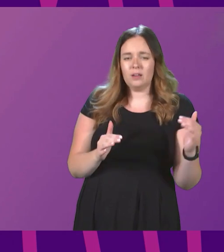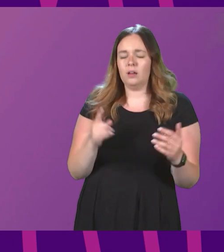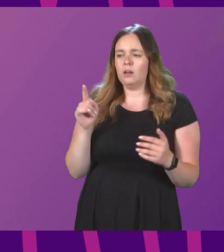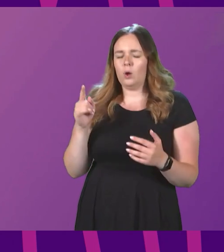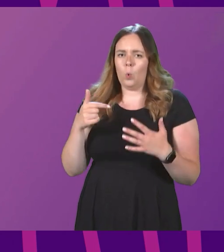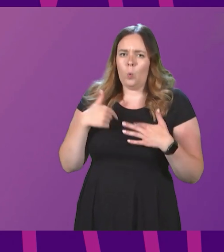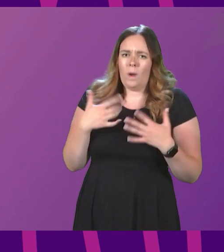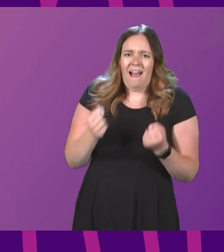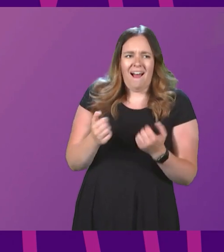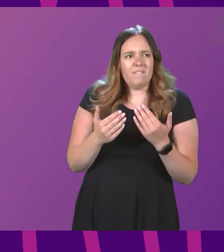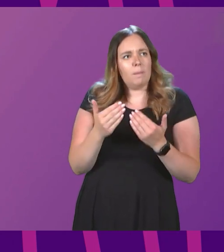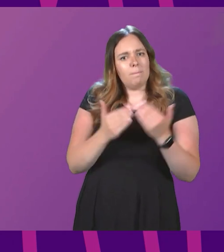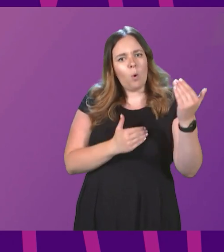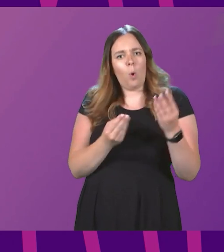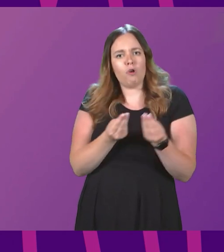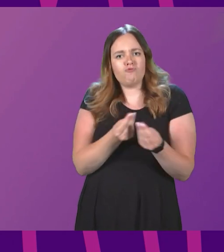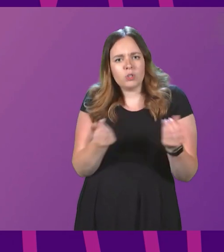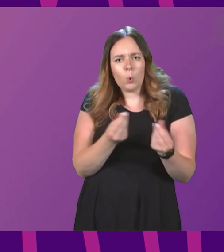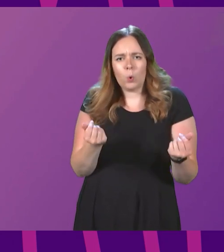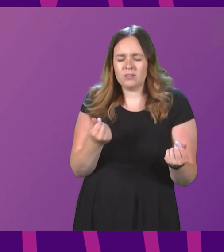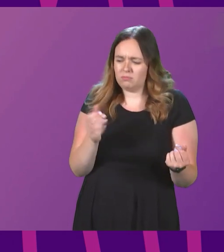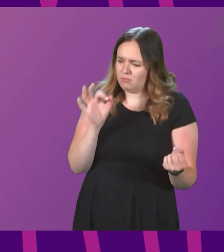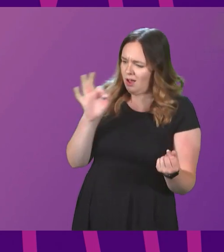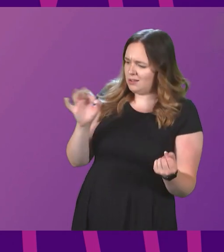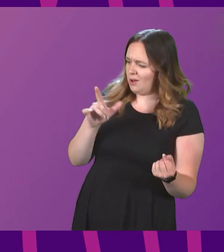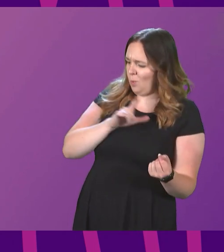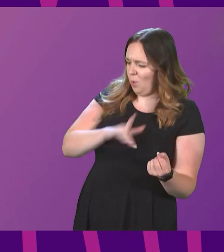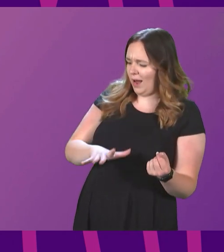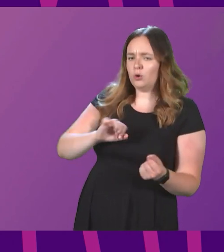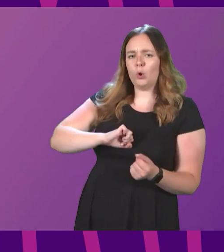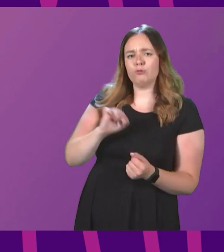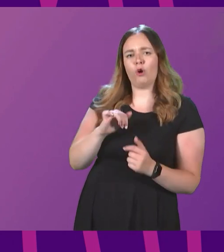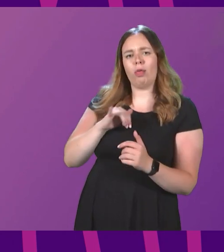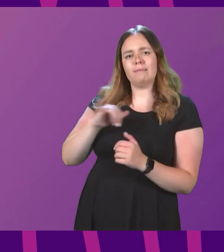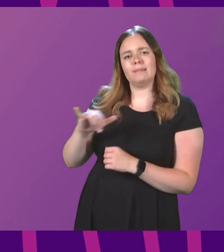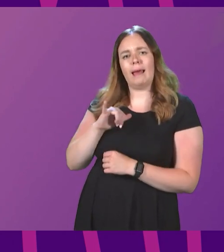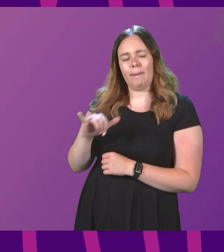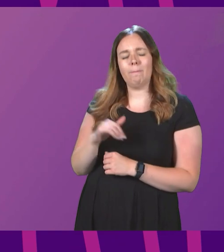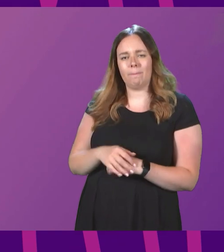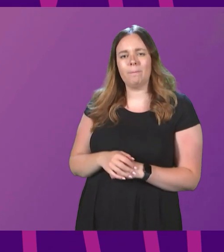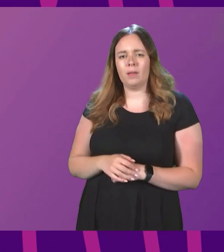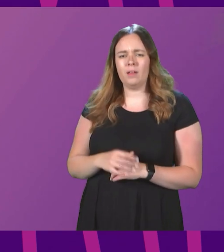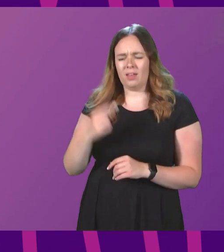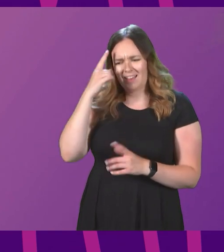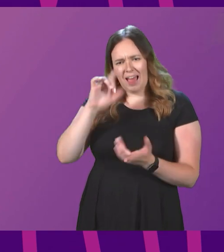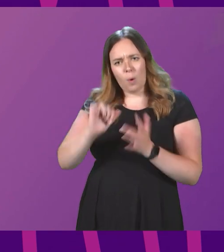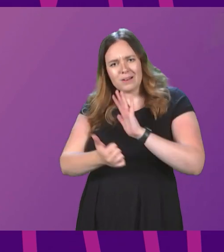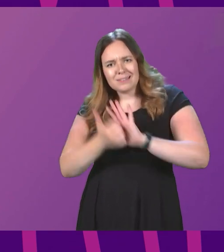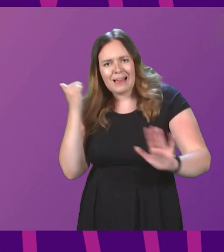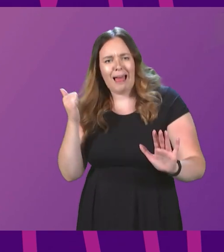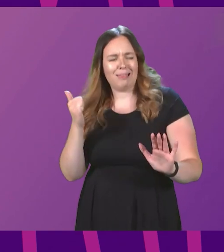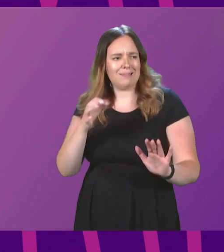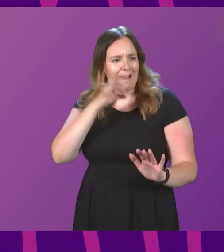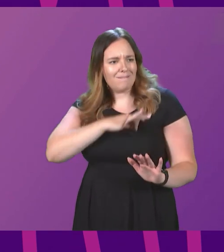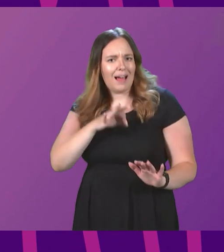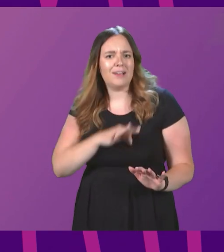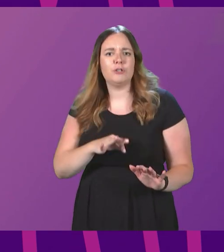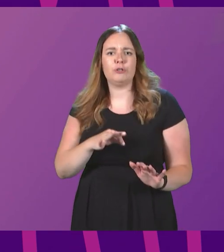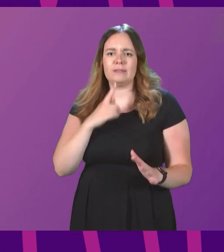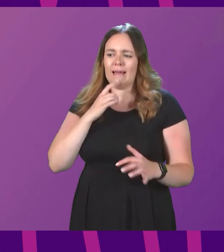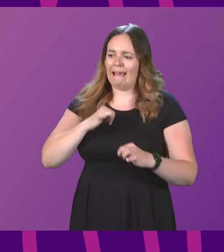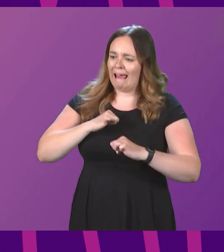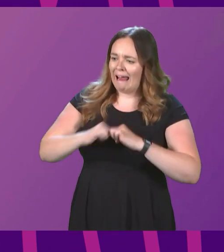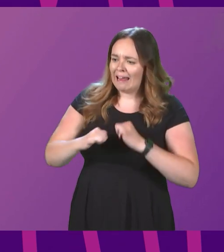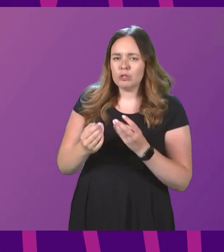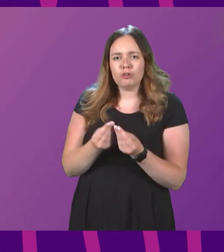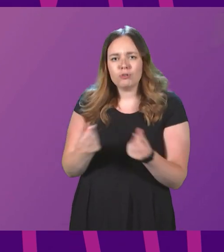we are blessed with and asking, why not Scotland? Think of all our talents and advantages, unrivalled energy